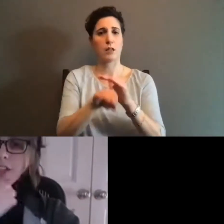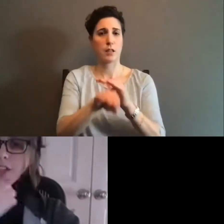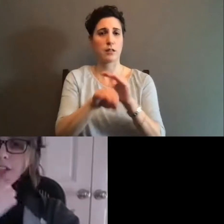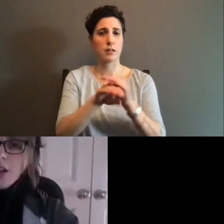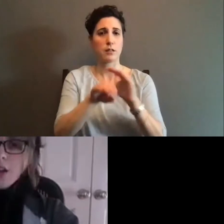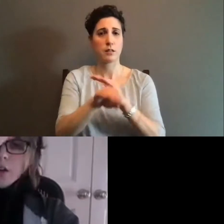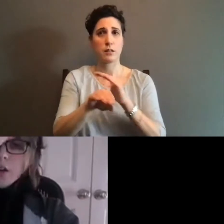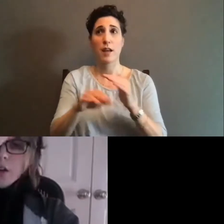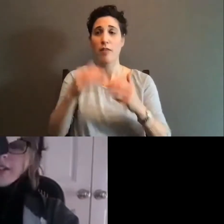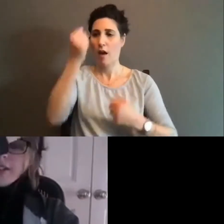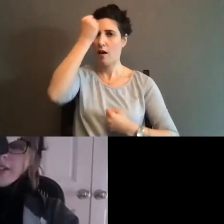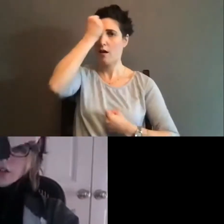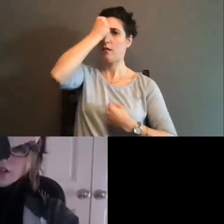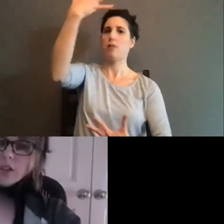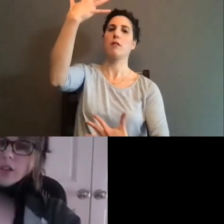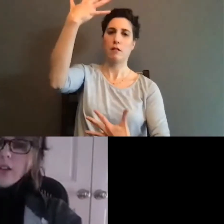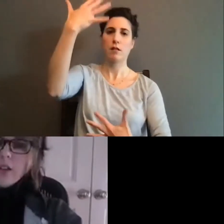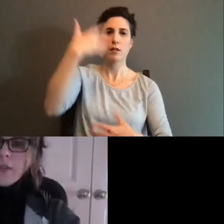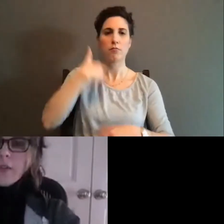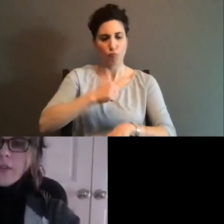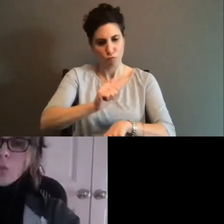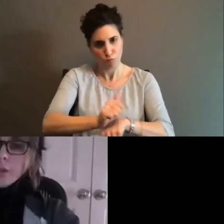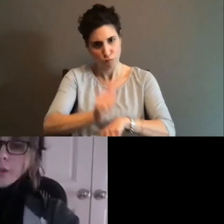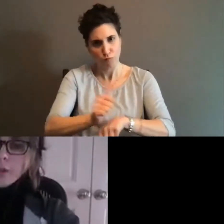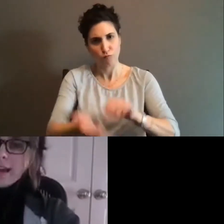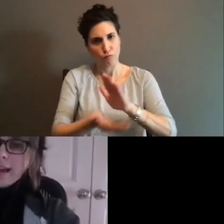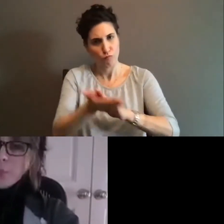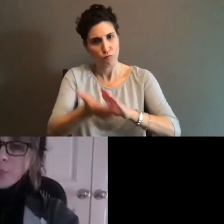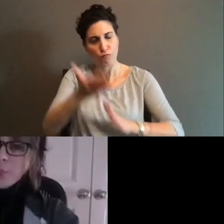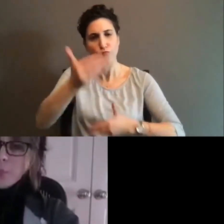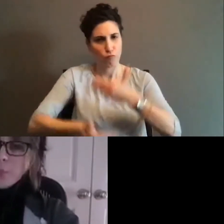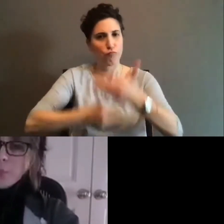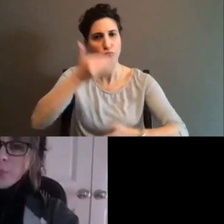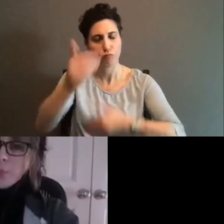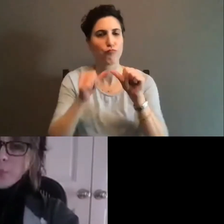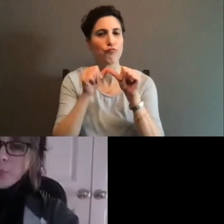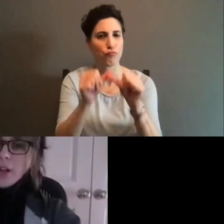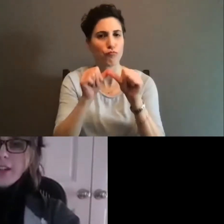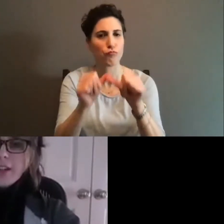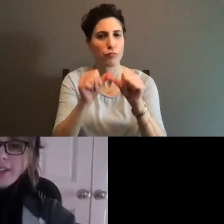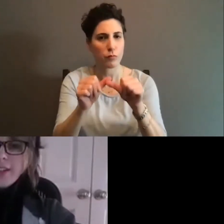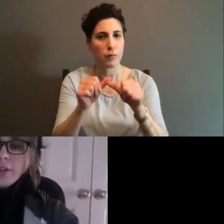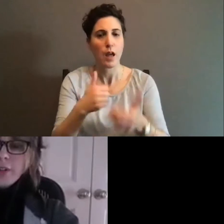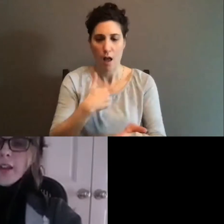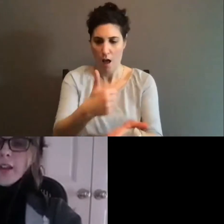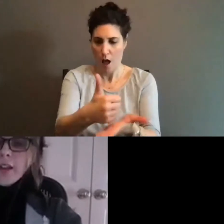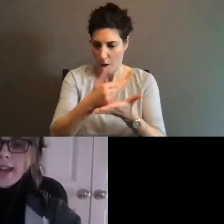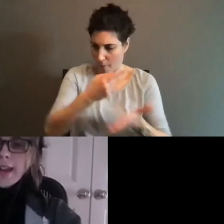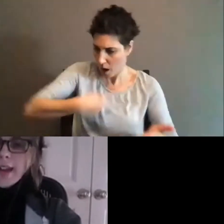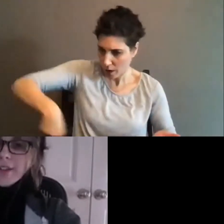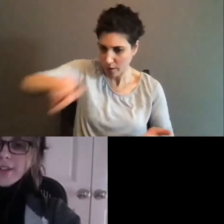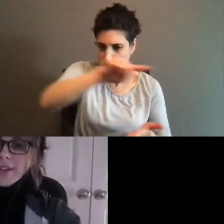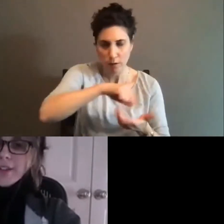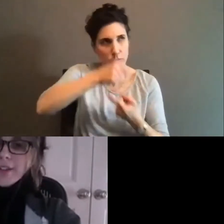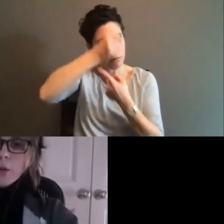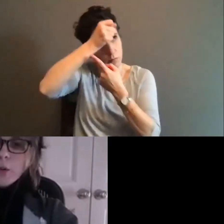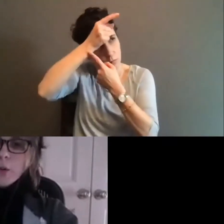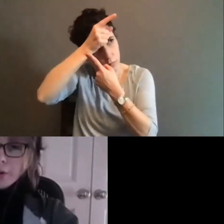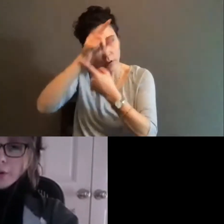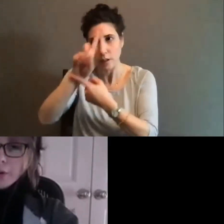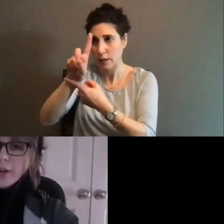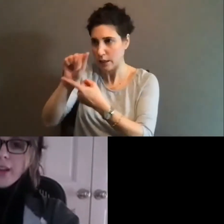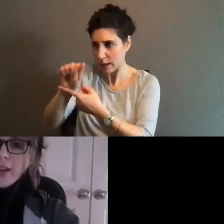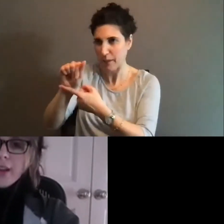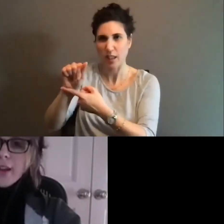decolonization are always in relation, that they can work to help us in understanding the ways disability is